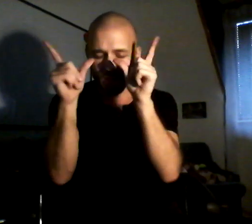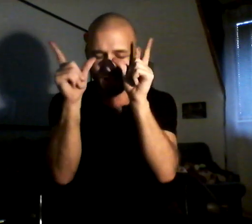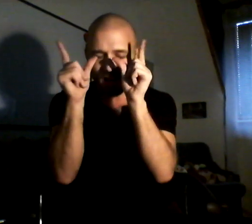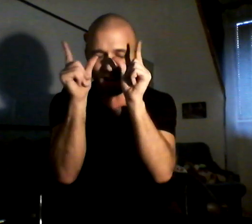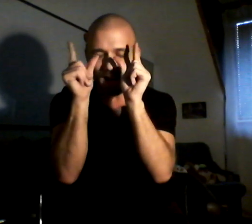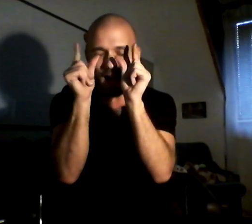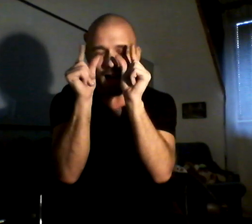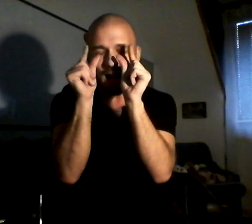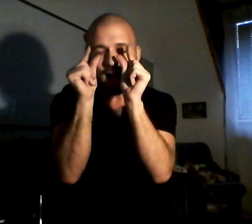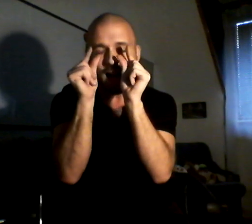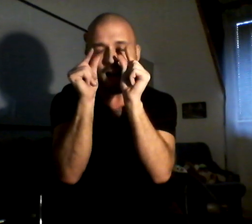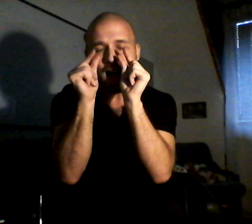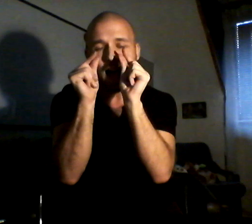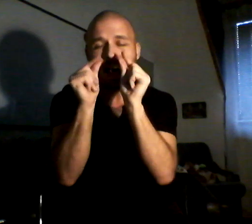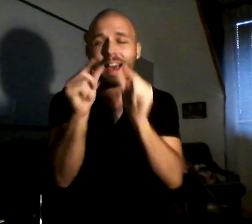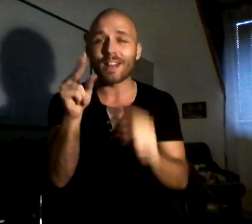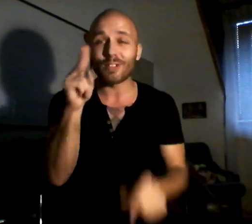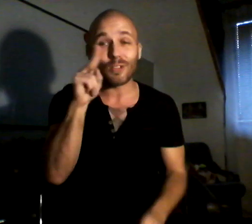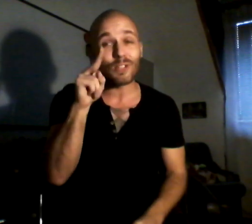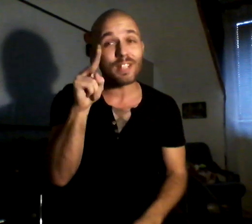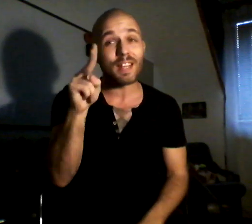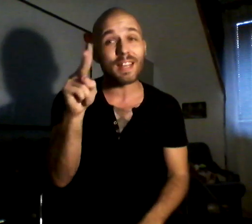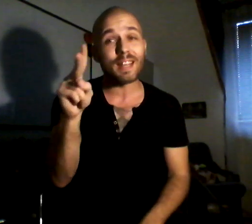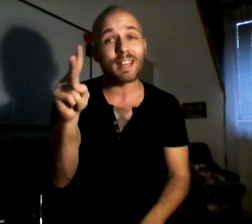our eyes to see.